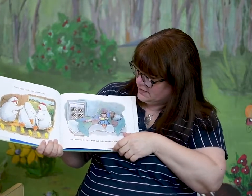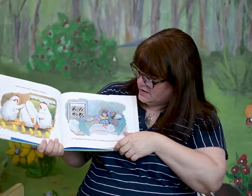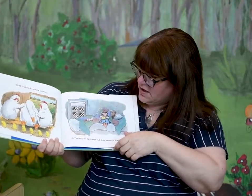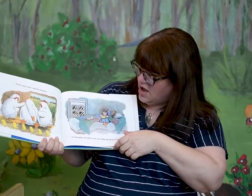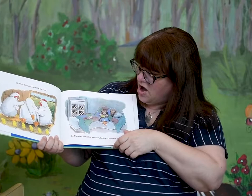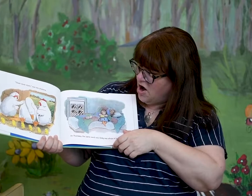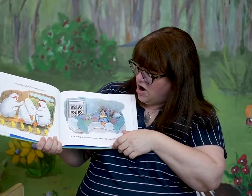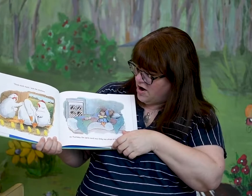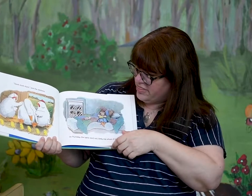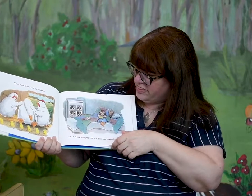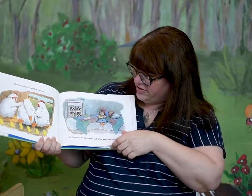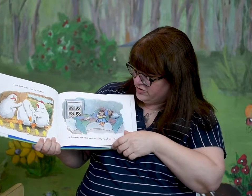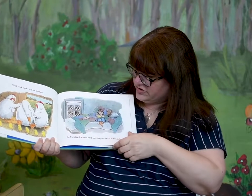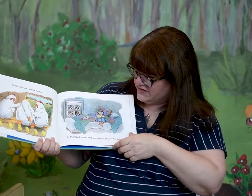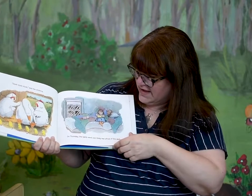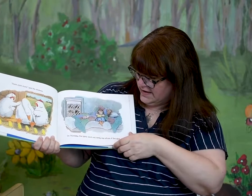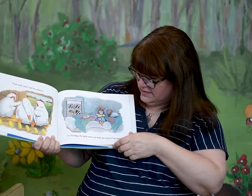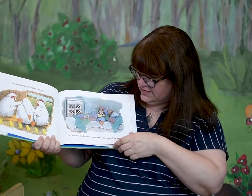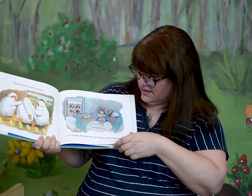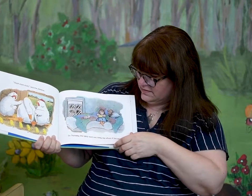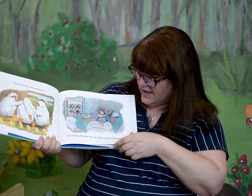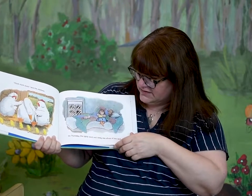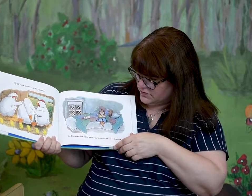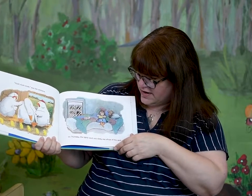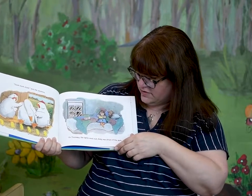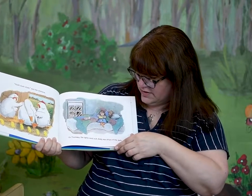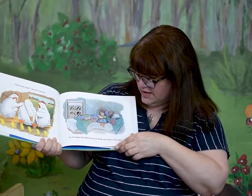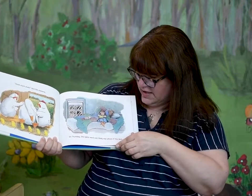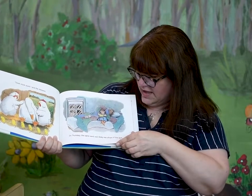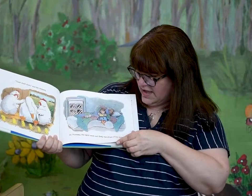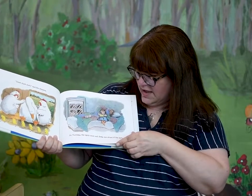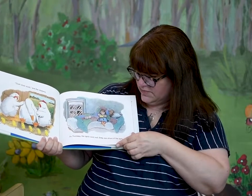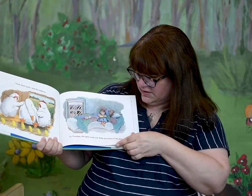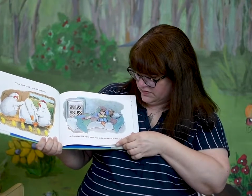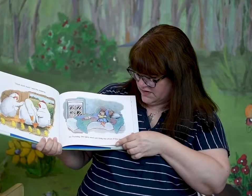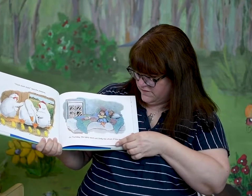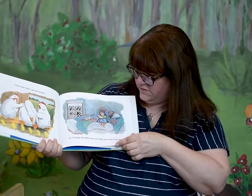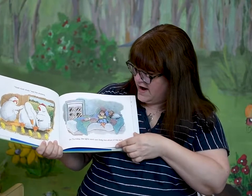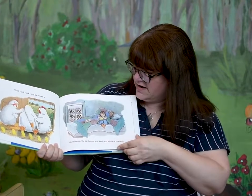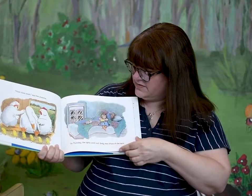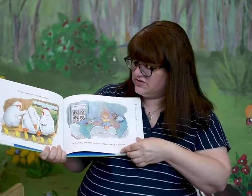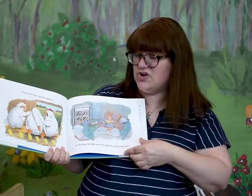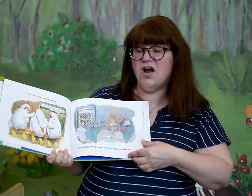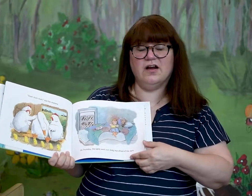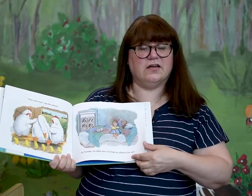The on Thursday, the lights went out. Emily was afraid of the dark.